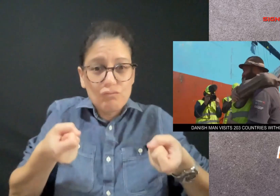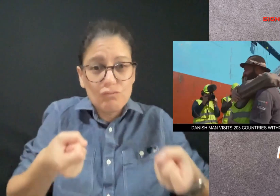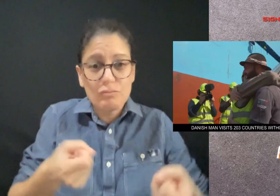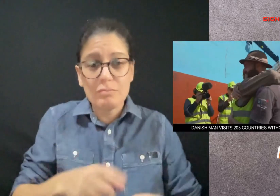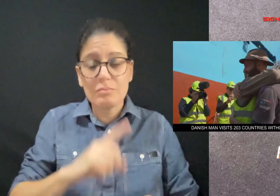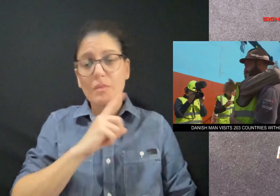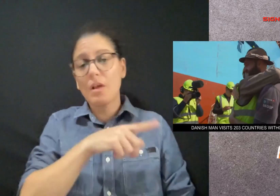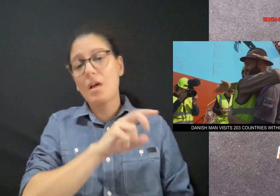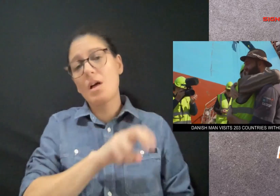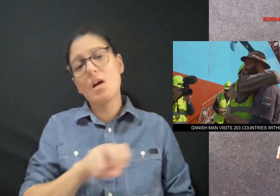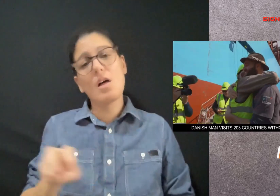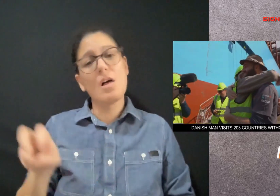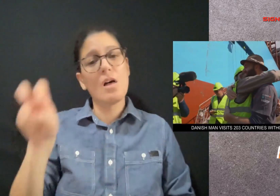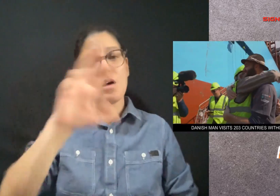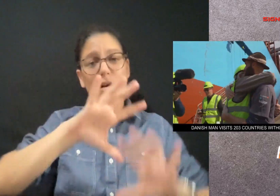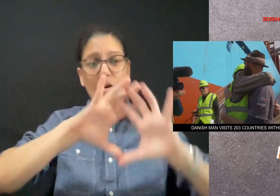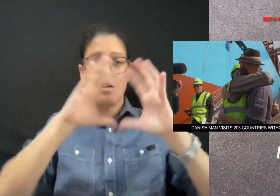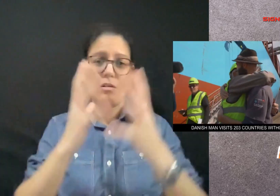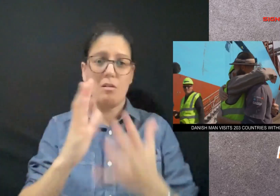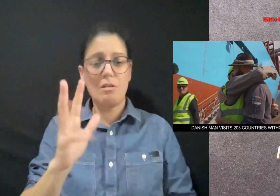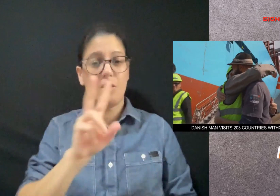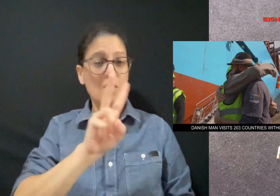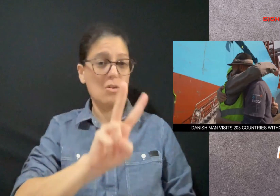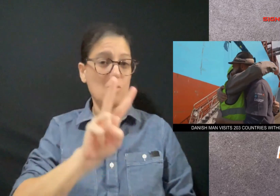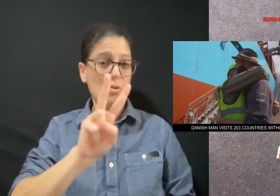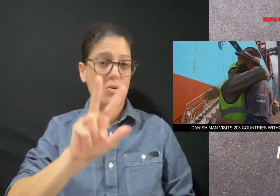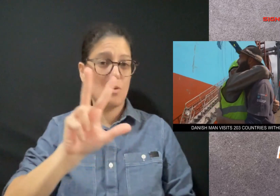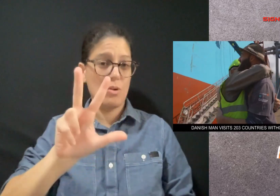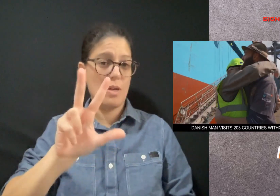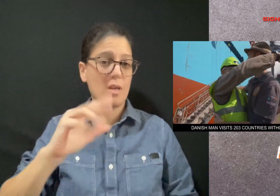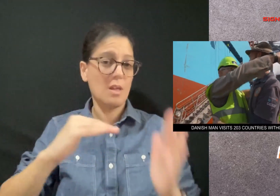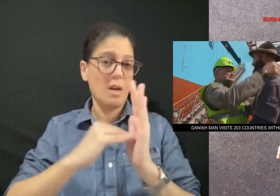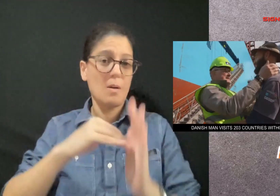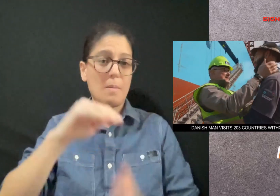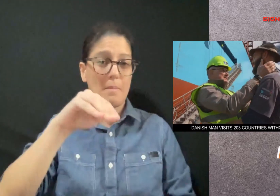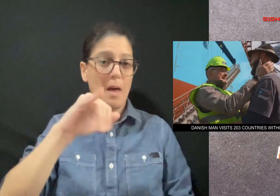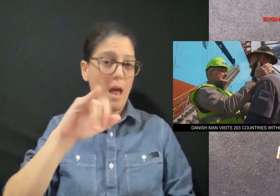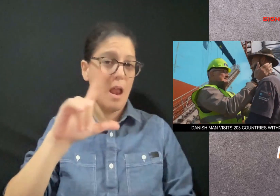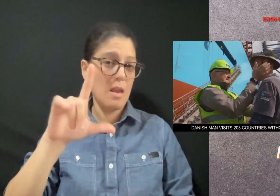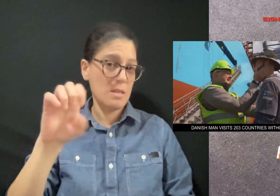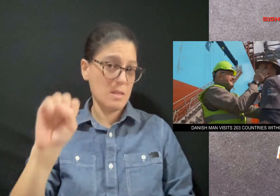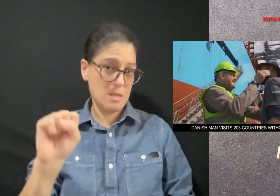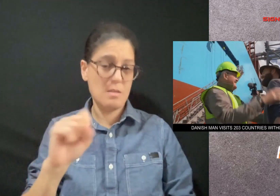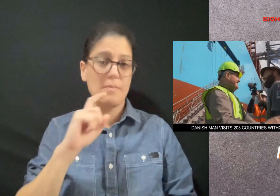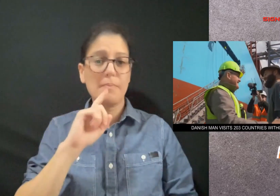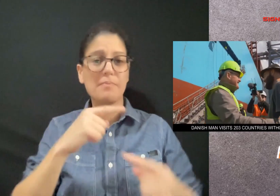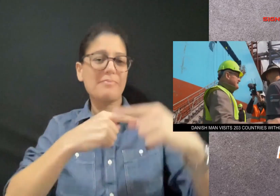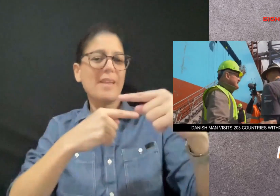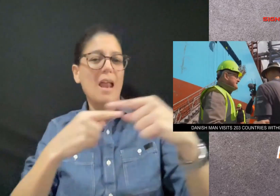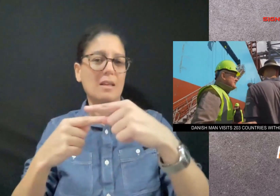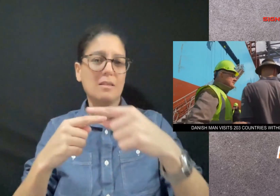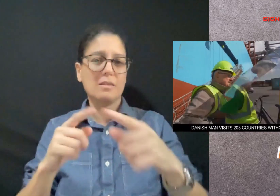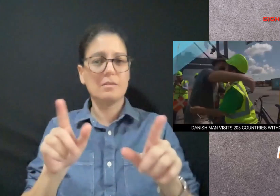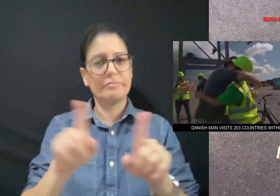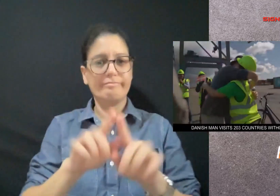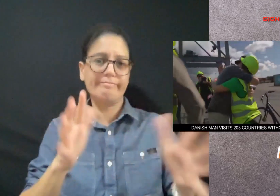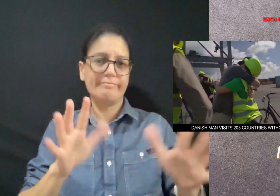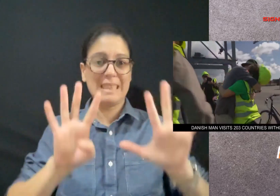he crossed 223,000 miles that's the equivalent of